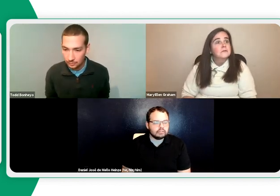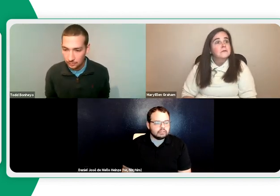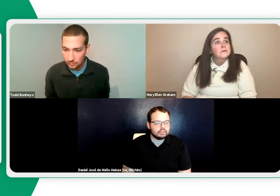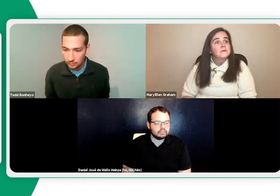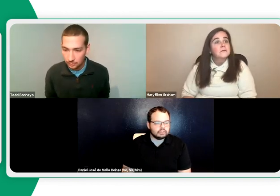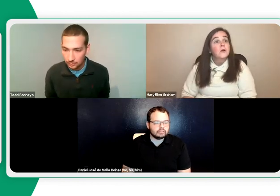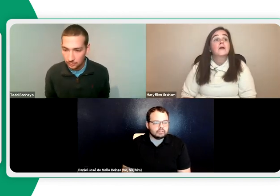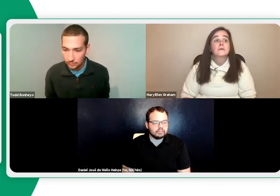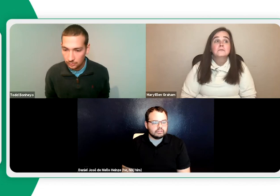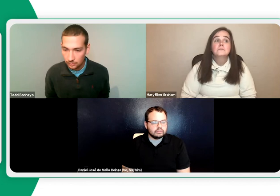next question.